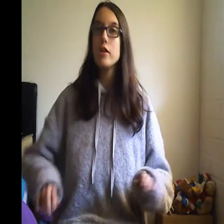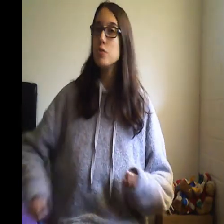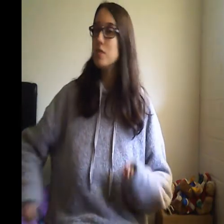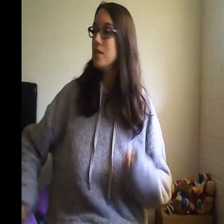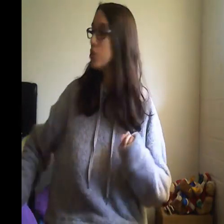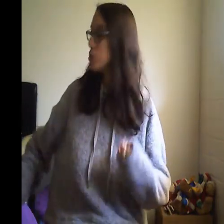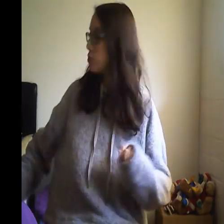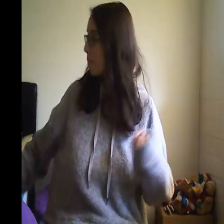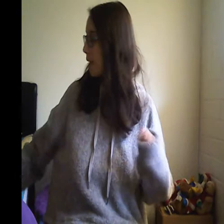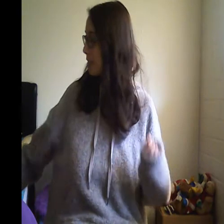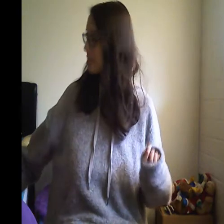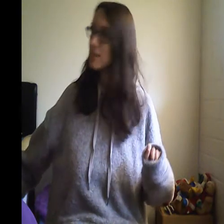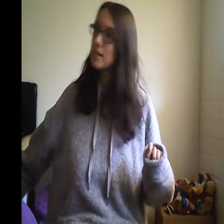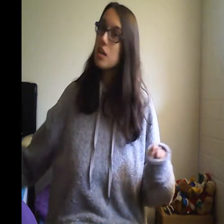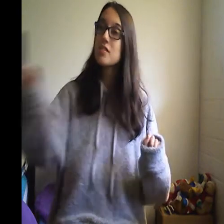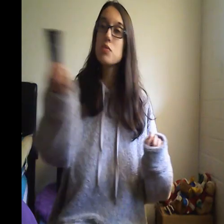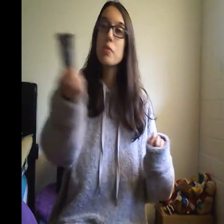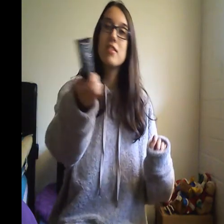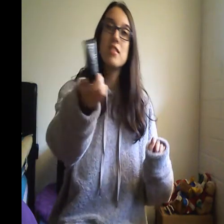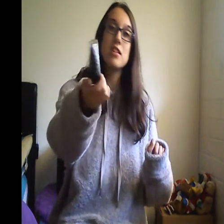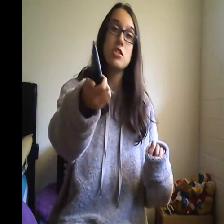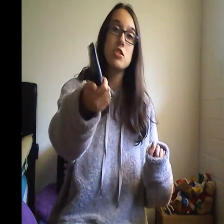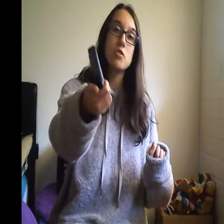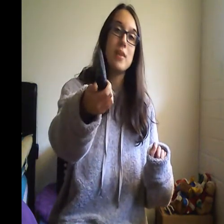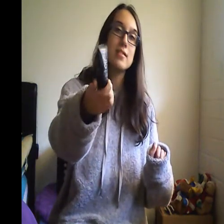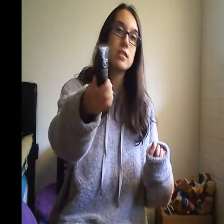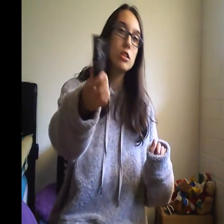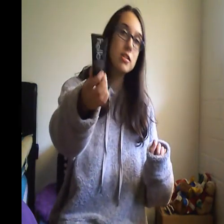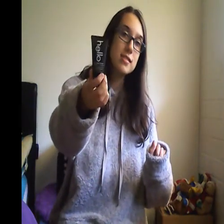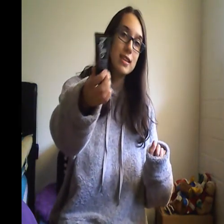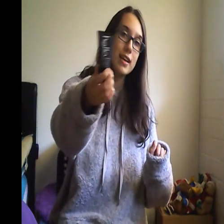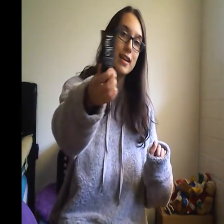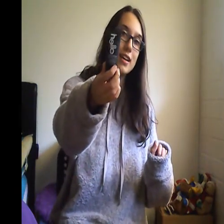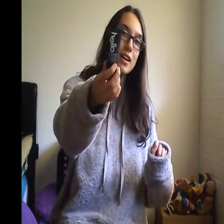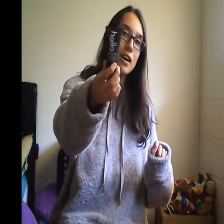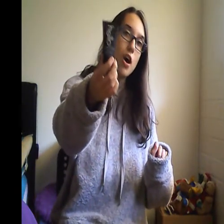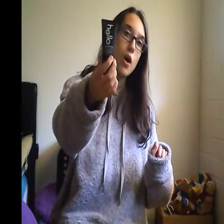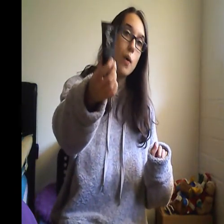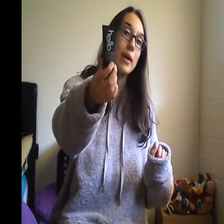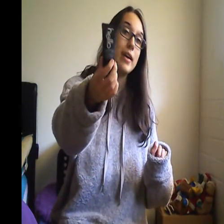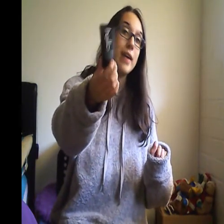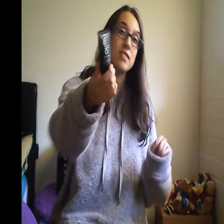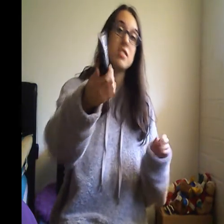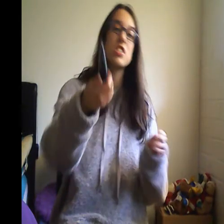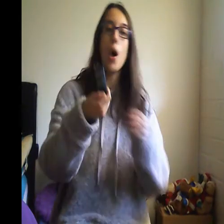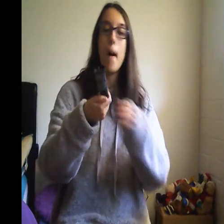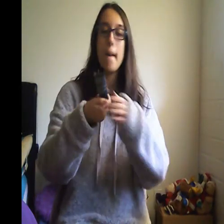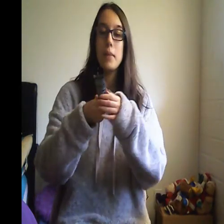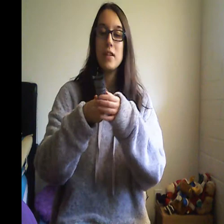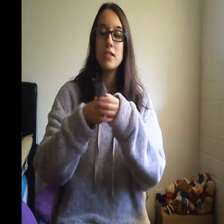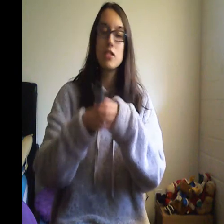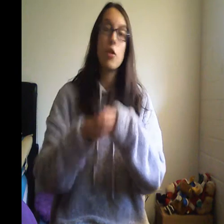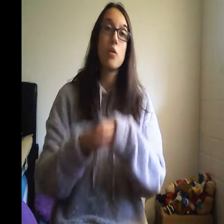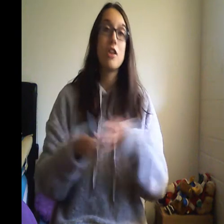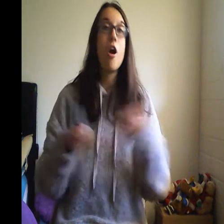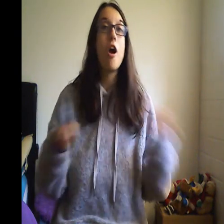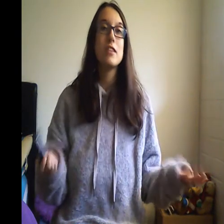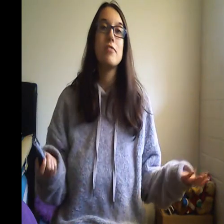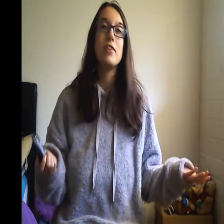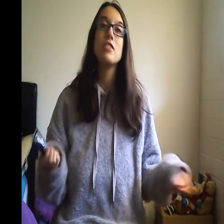toothpaste this is what the toothpaste looks like quite nice um it's of course got activated charcoal